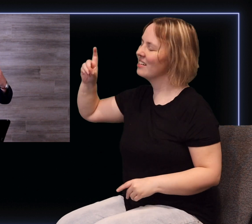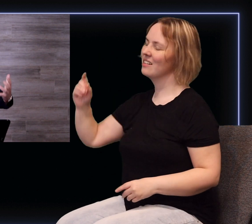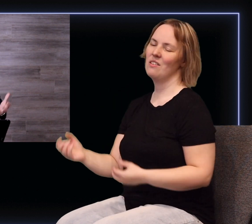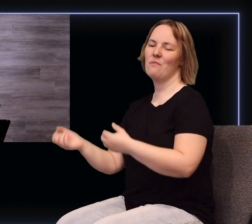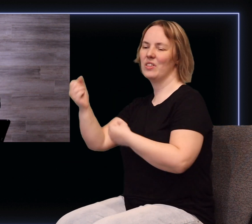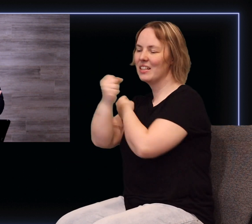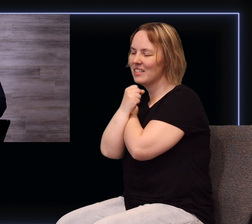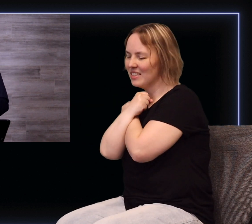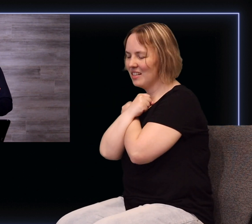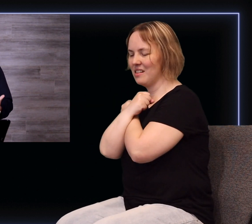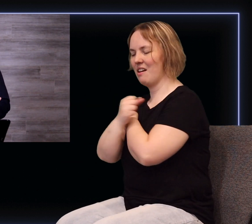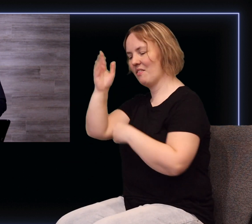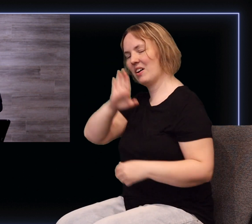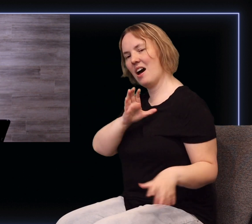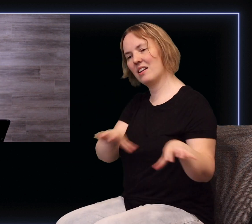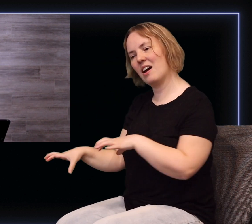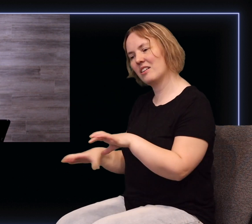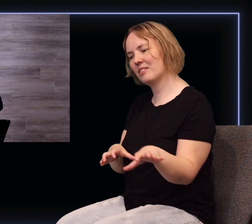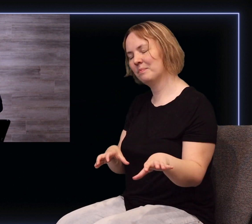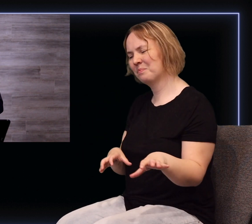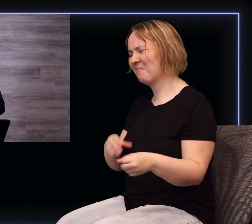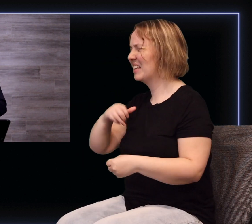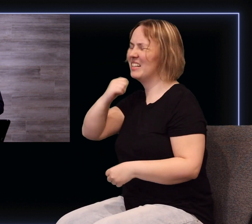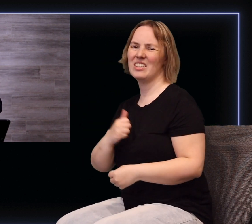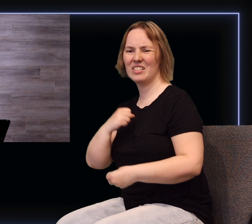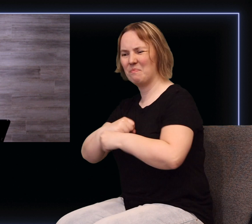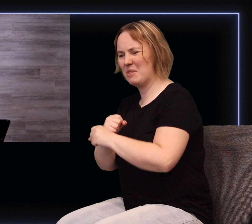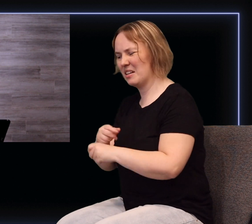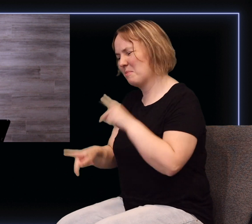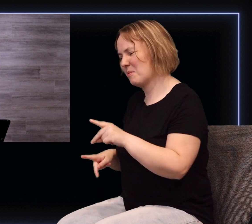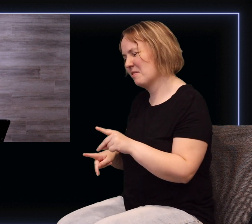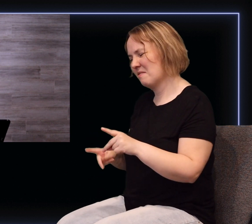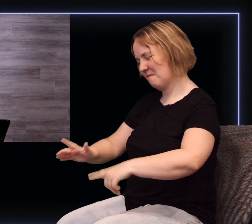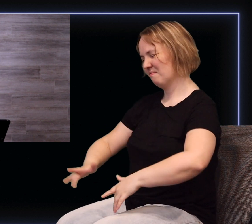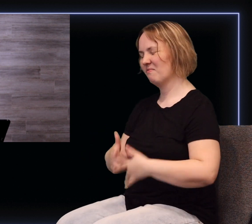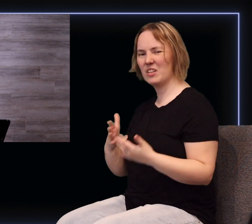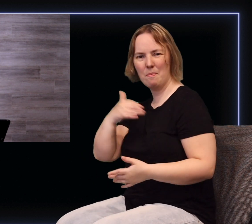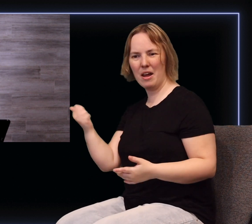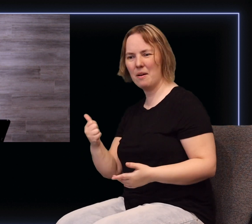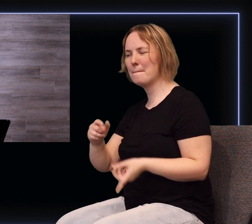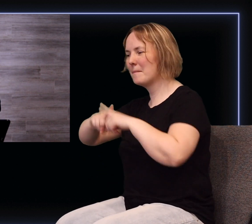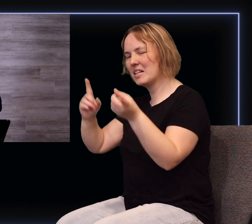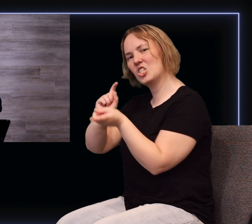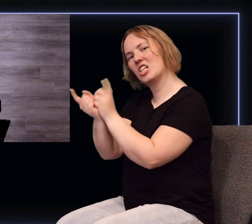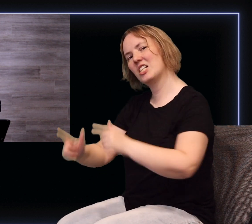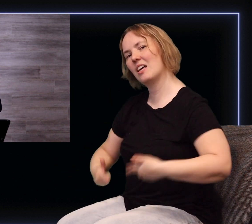syrupy emotion that makes people feel better but actually changes lives. They want to see the power of God to